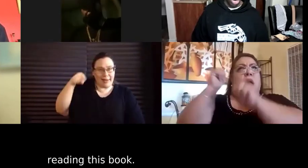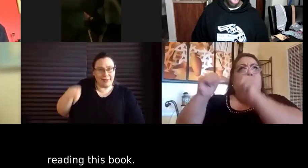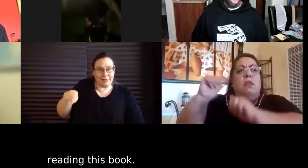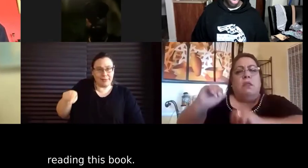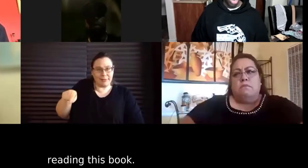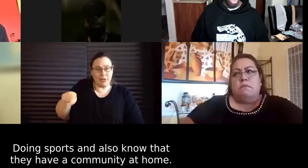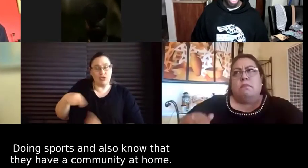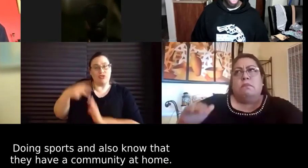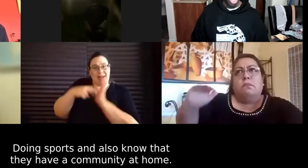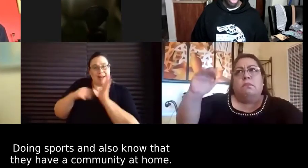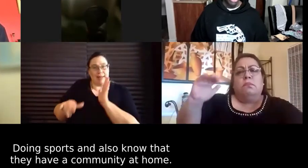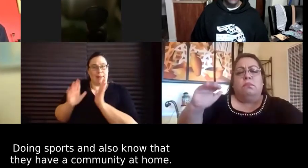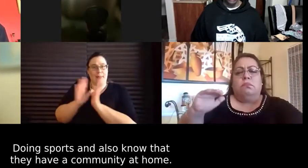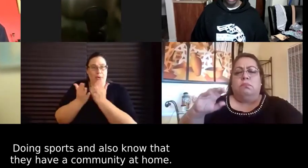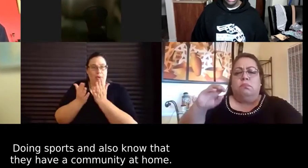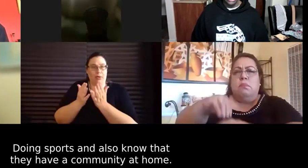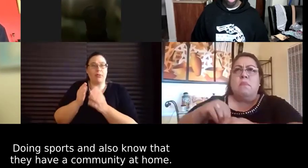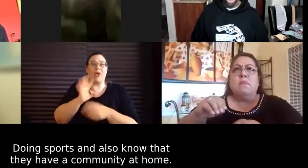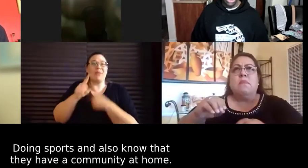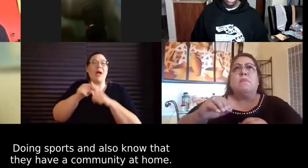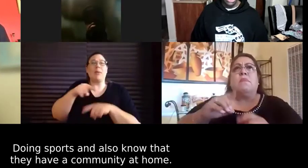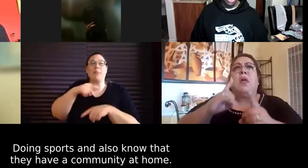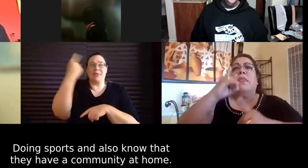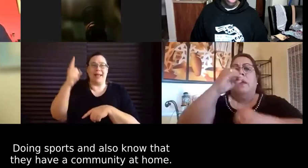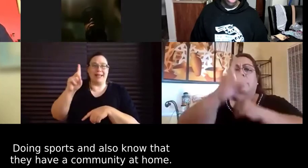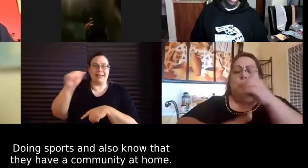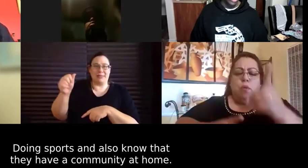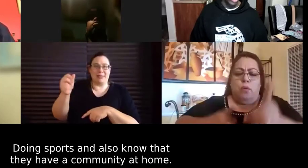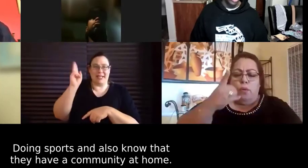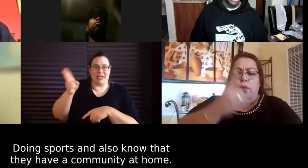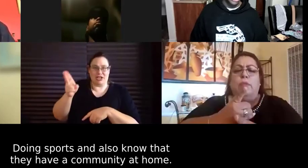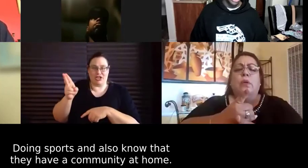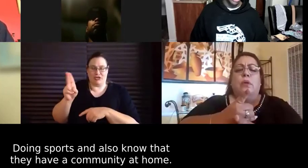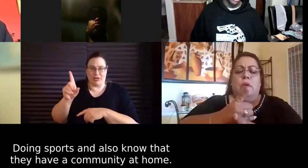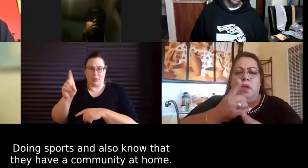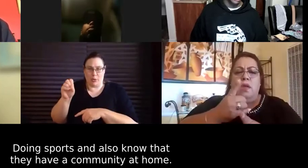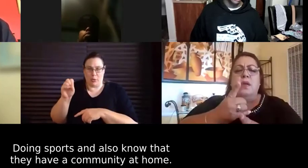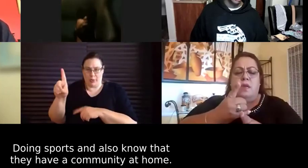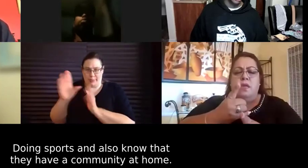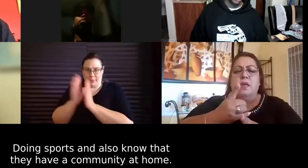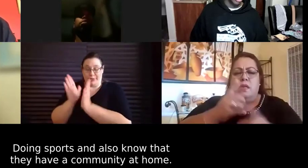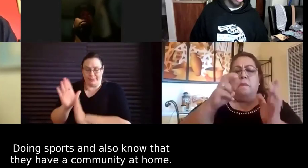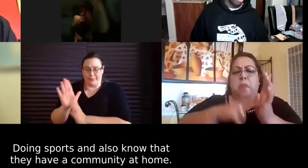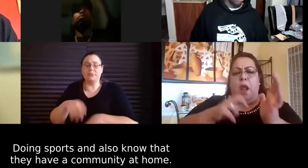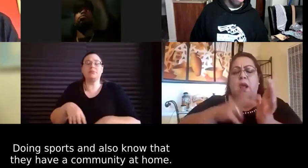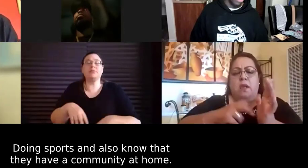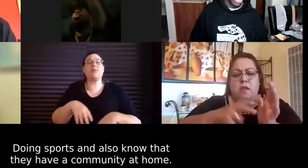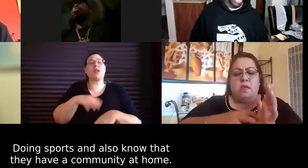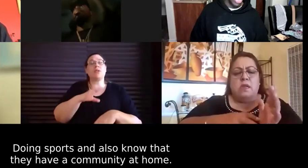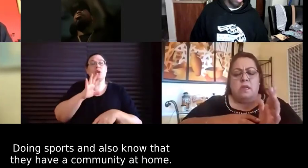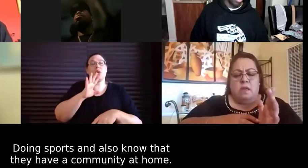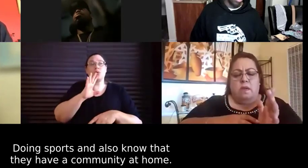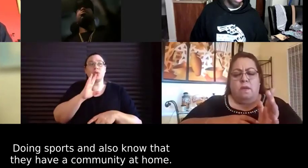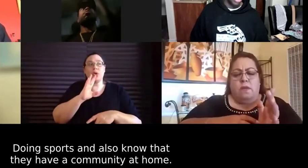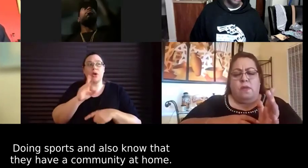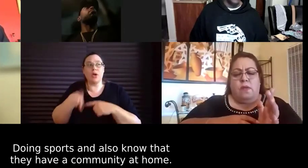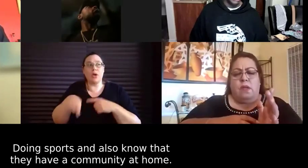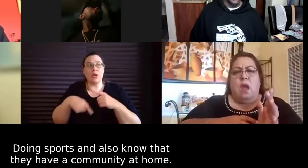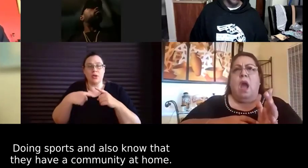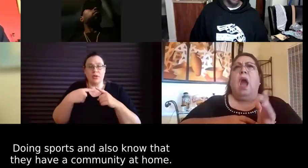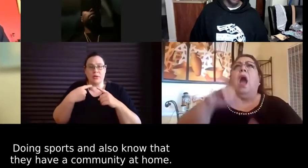book, doing sports, and also know that they have a community at home.